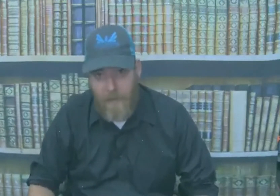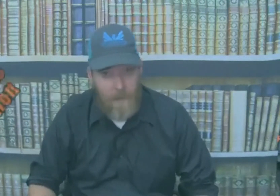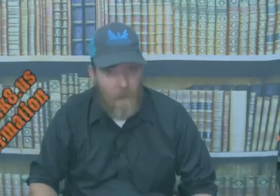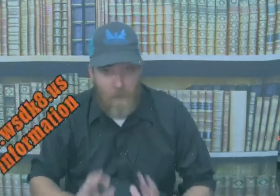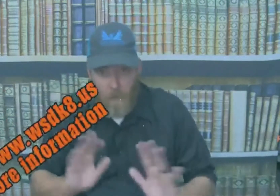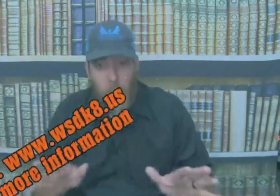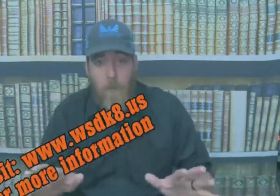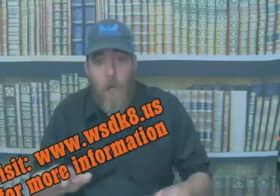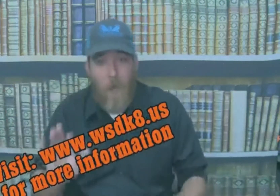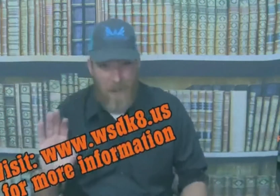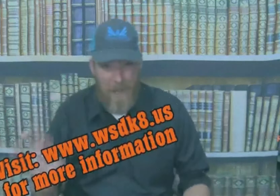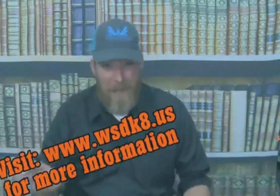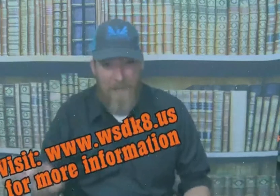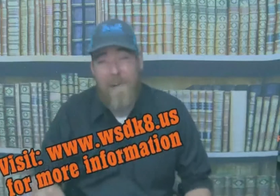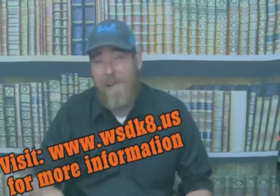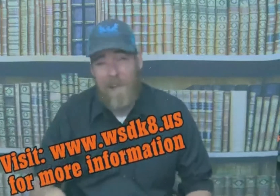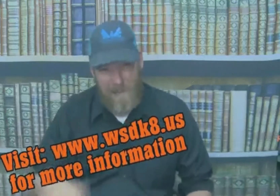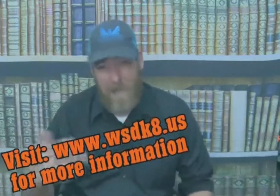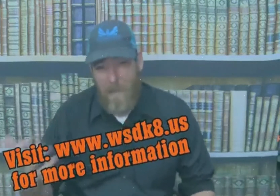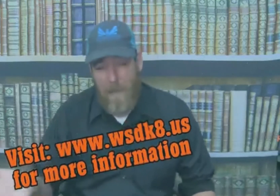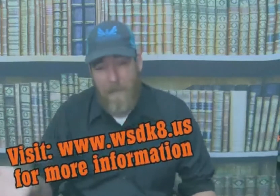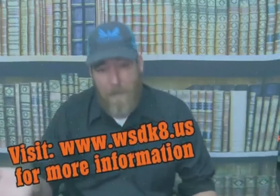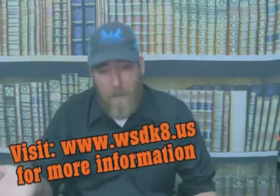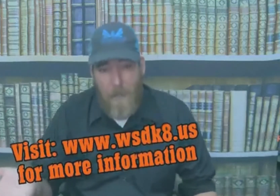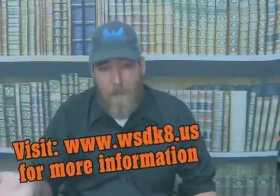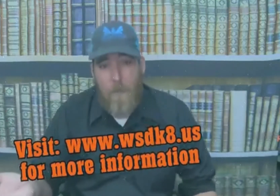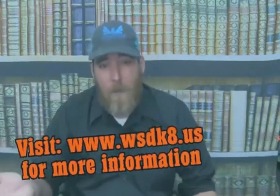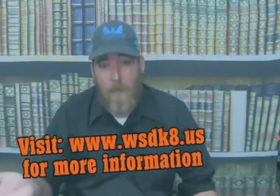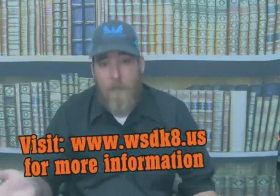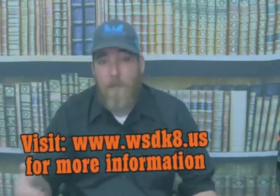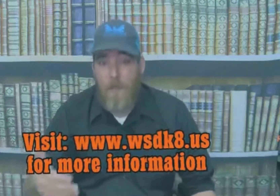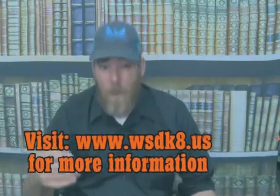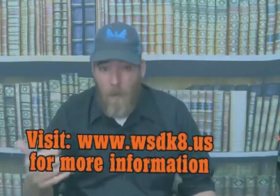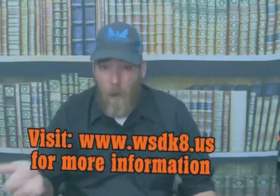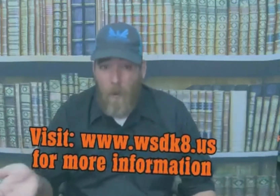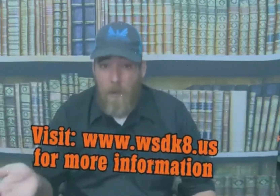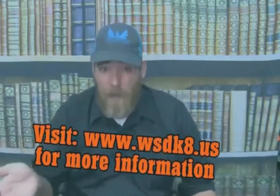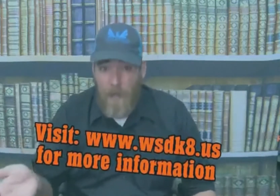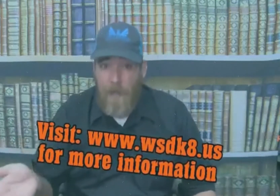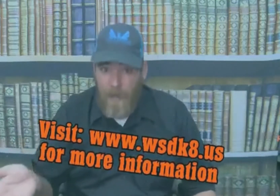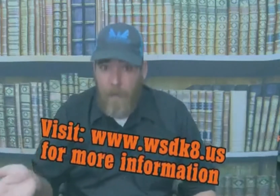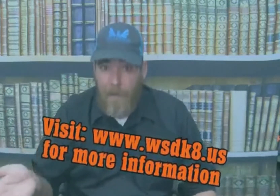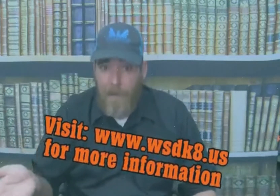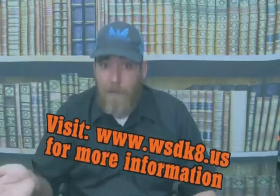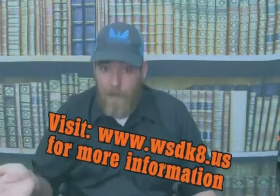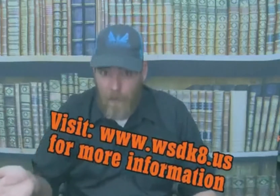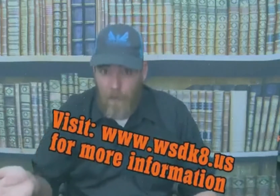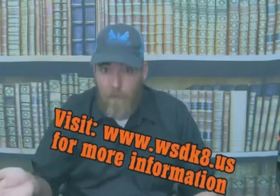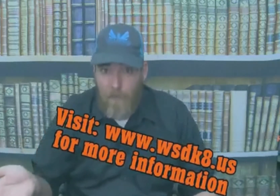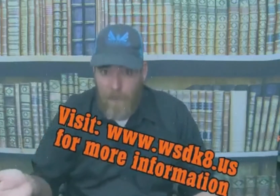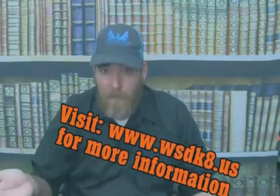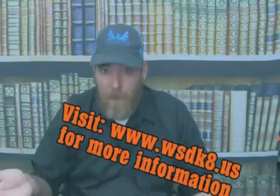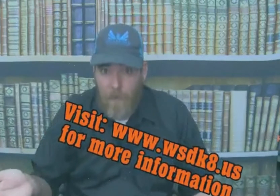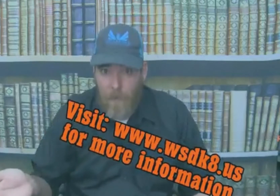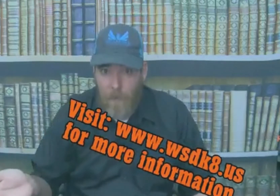all those rules are online but you guys are smart kids you know what you can and can't wear to school that's very important